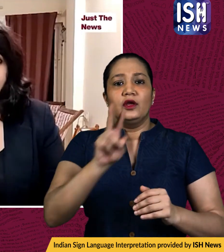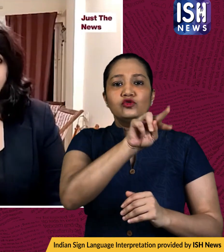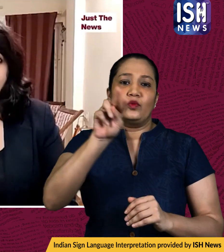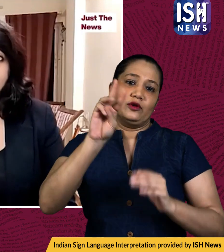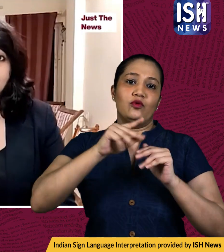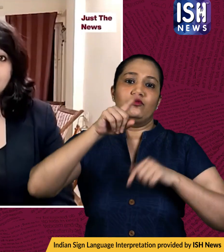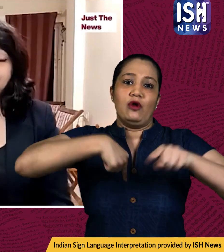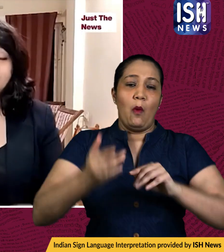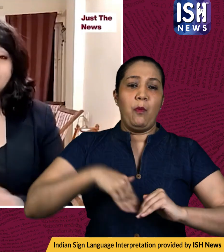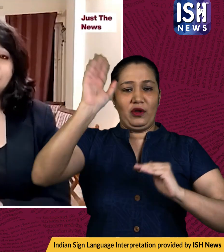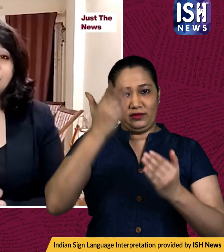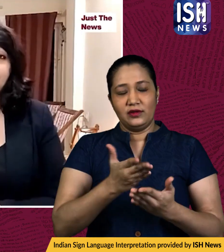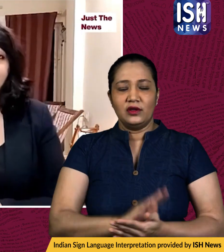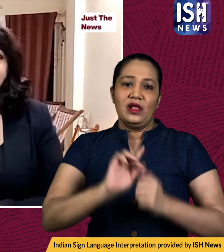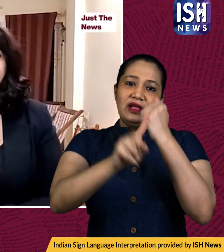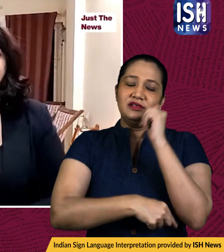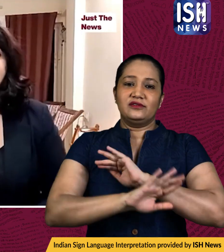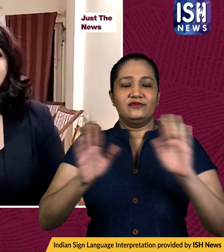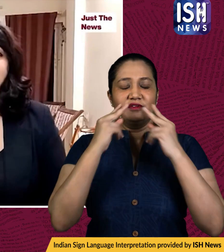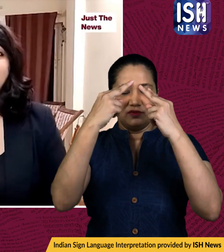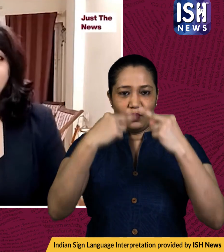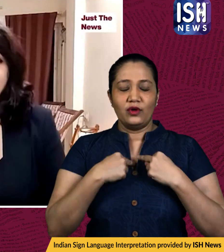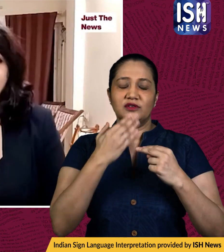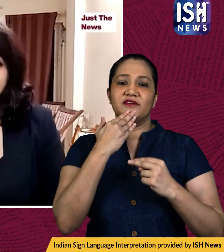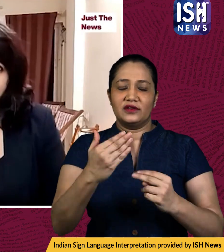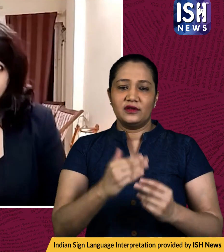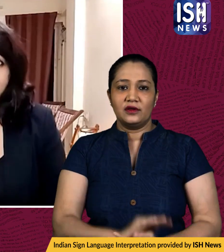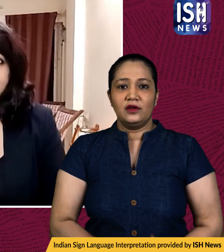runs that brings us to the end of this bulletin thank you so much for watching good night